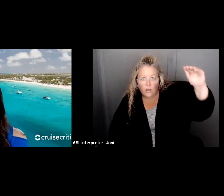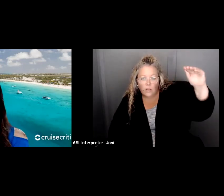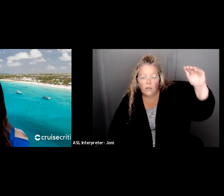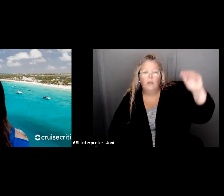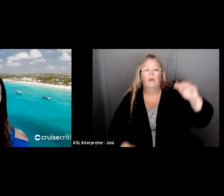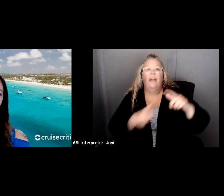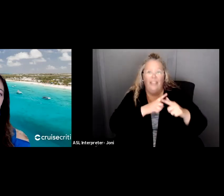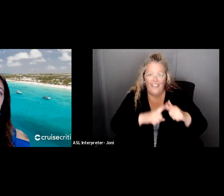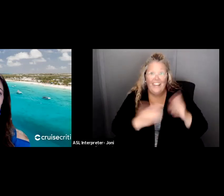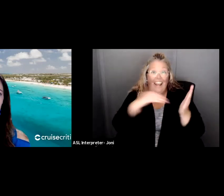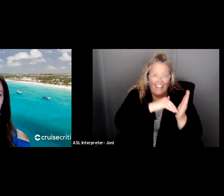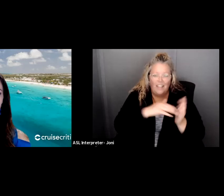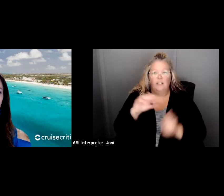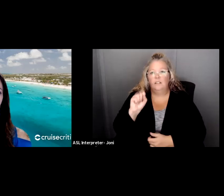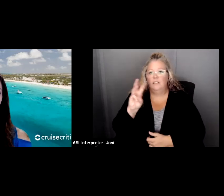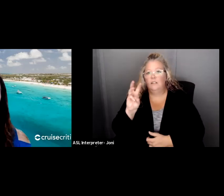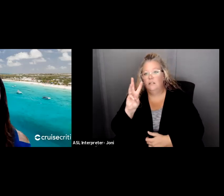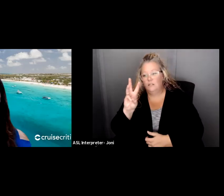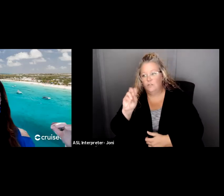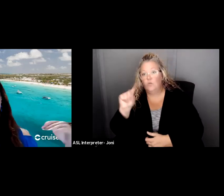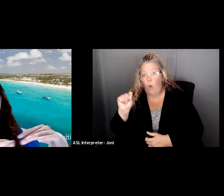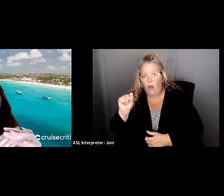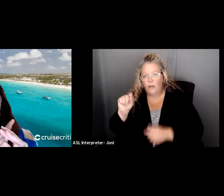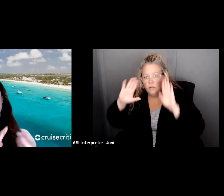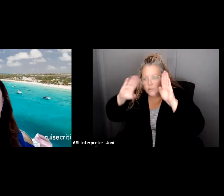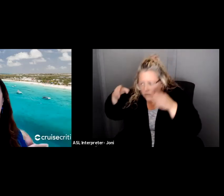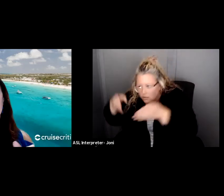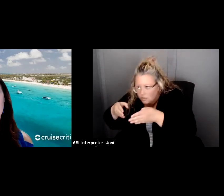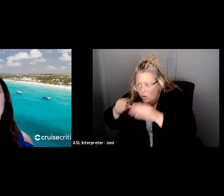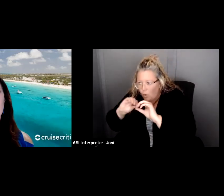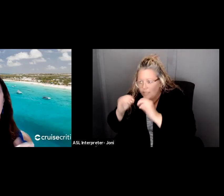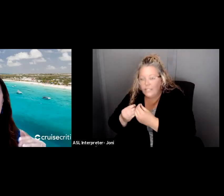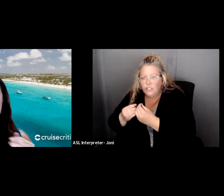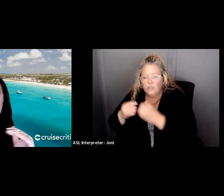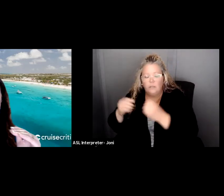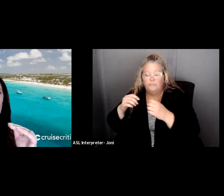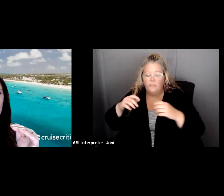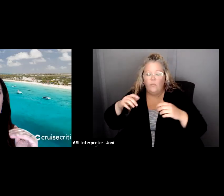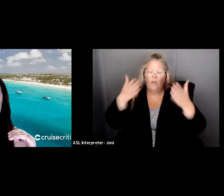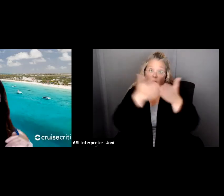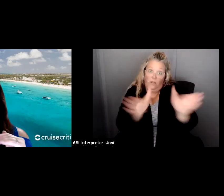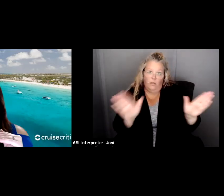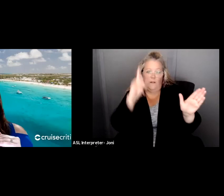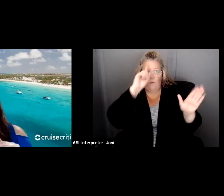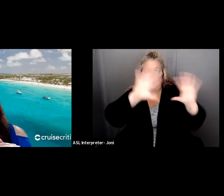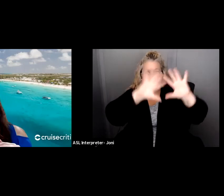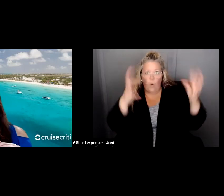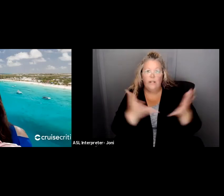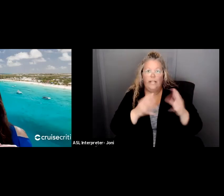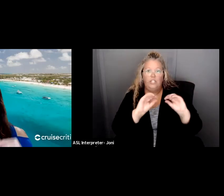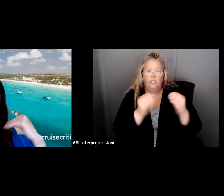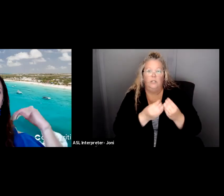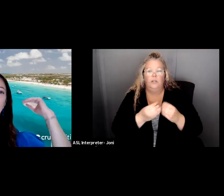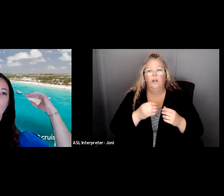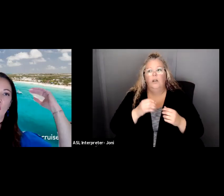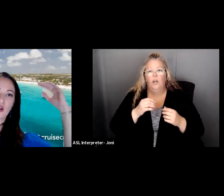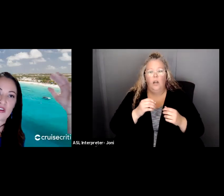to SWOT analysis and it's macro, the organization, and through all these processes of going back and forth from thinking about your area